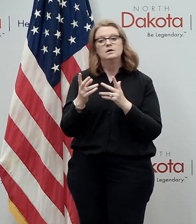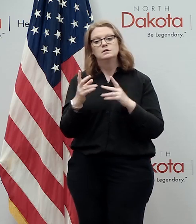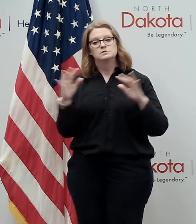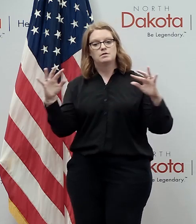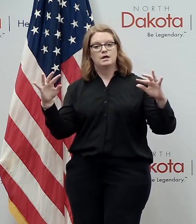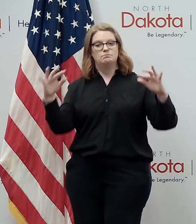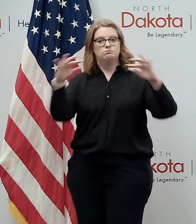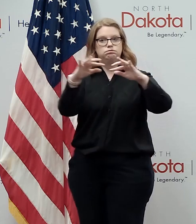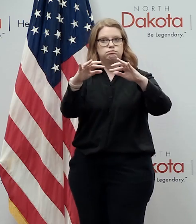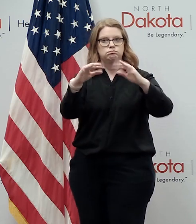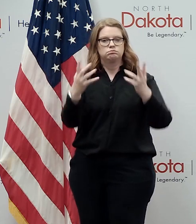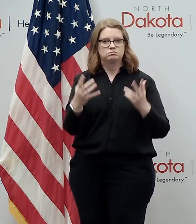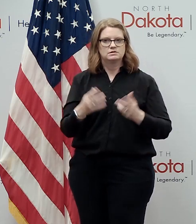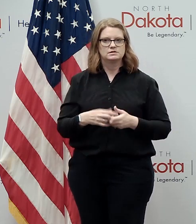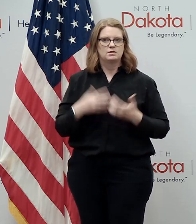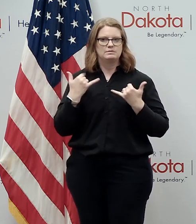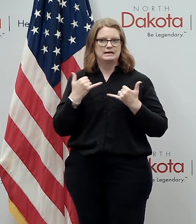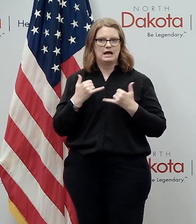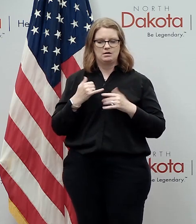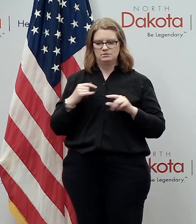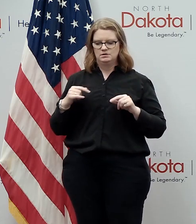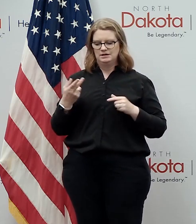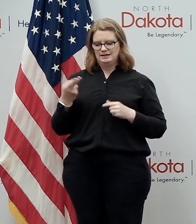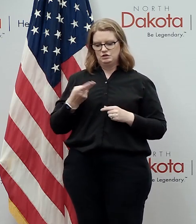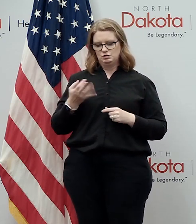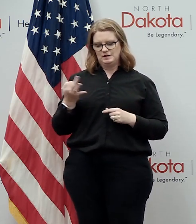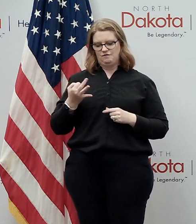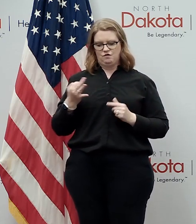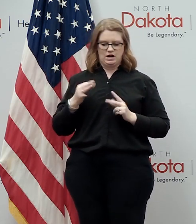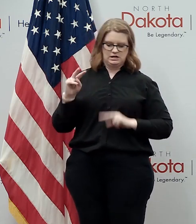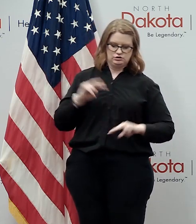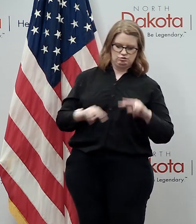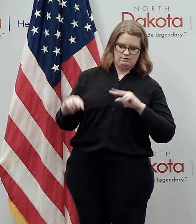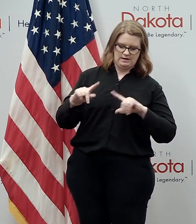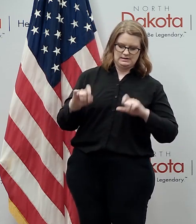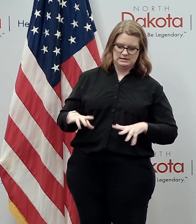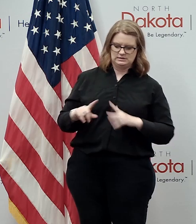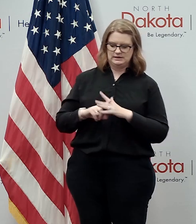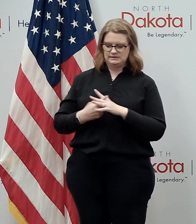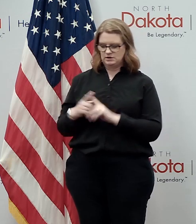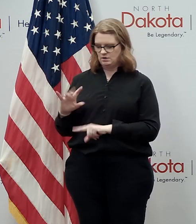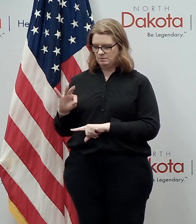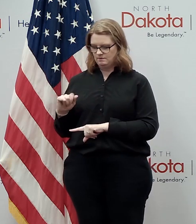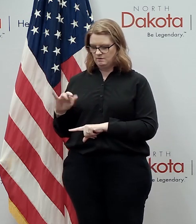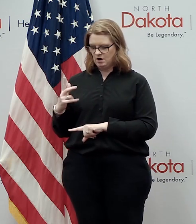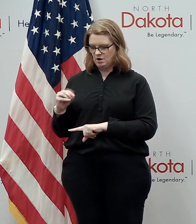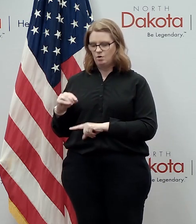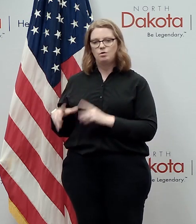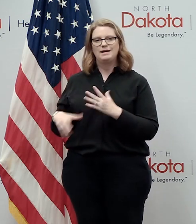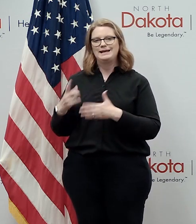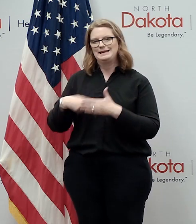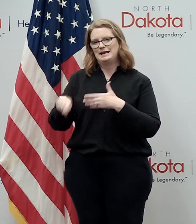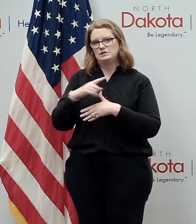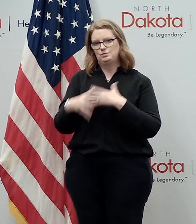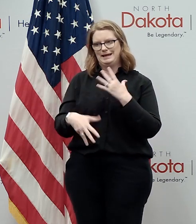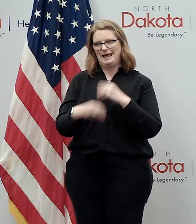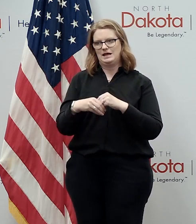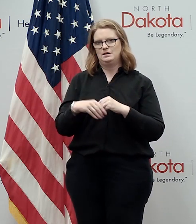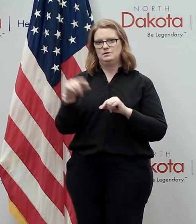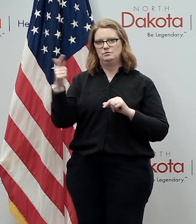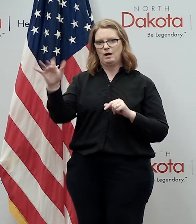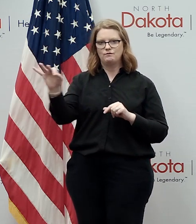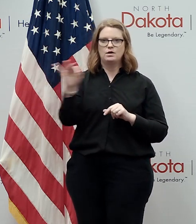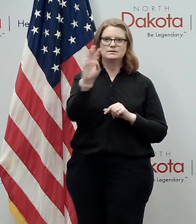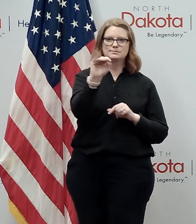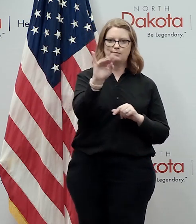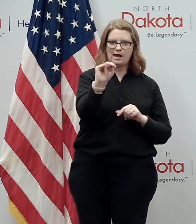for now, that's where we're going to go on these Thursday, Friday surveillance testing, starting with Fargo, adding the other ones next week, and then we'll learn